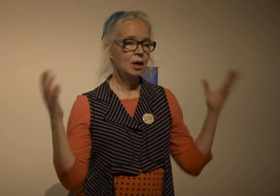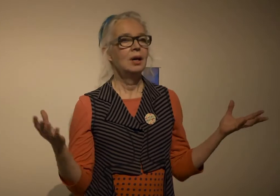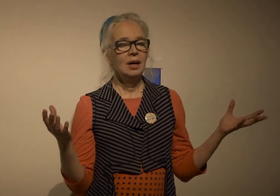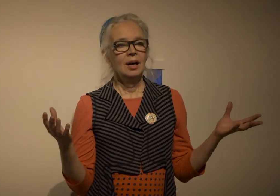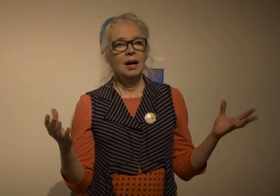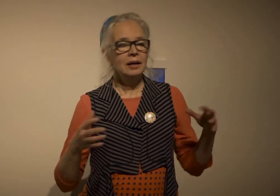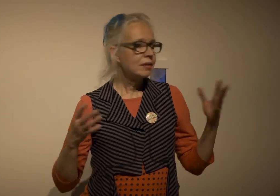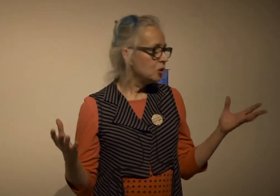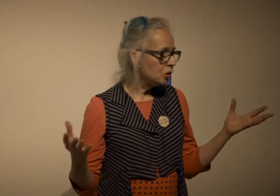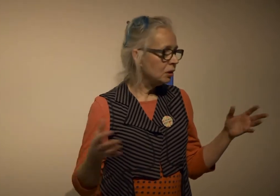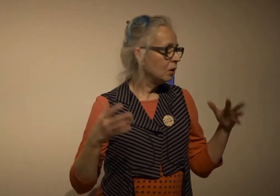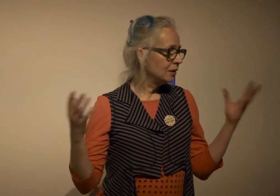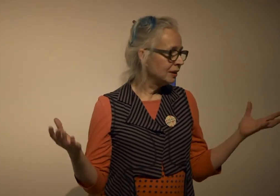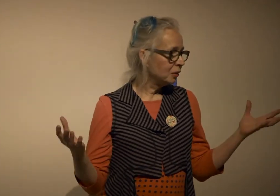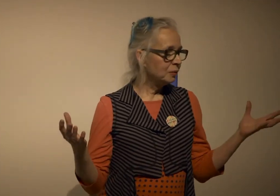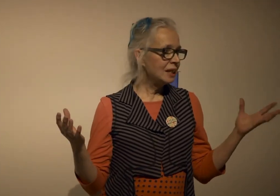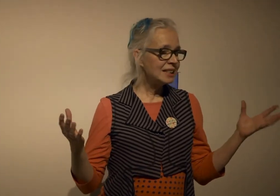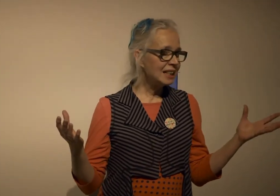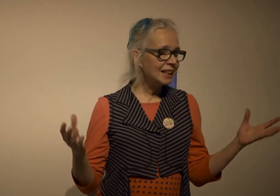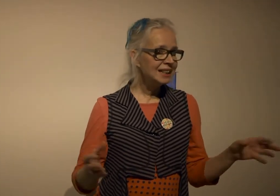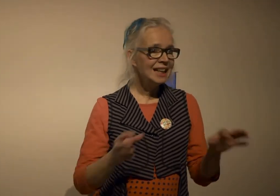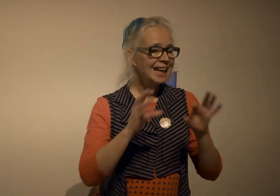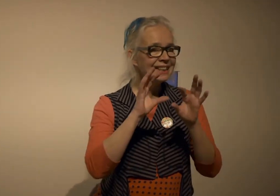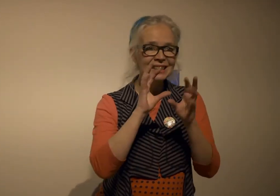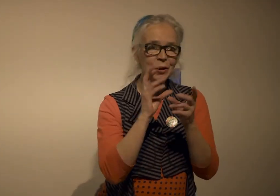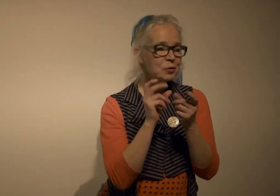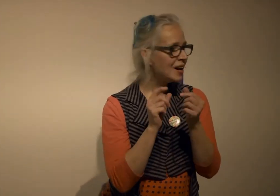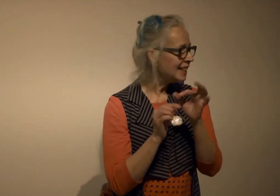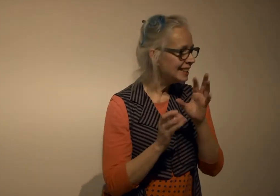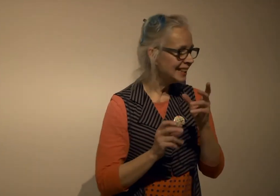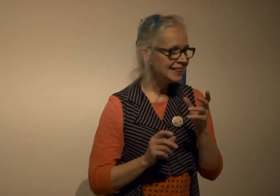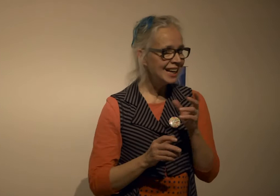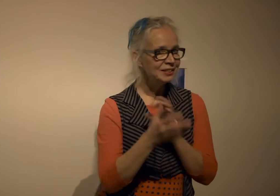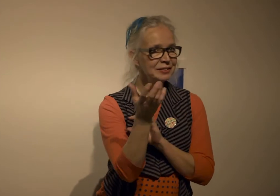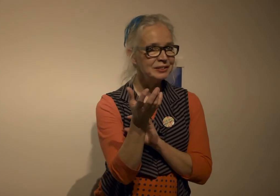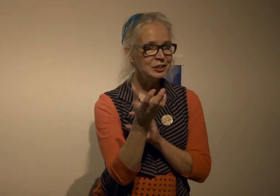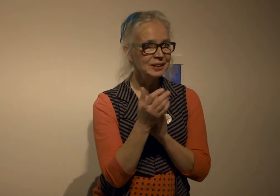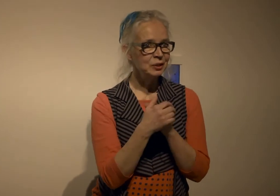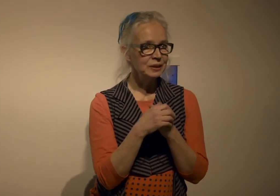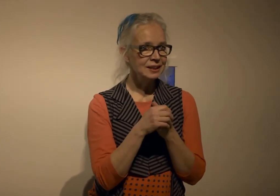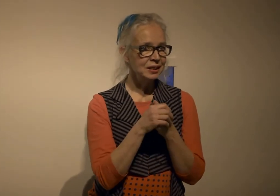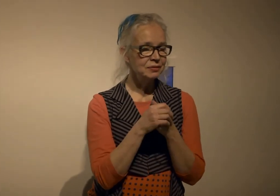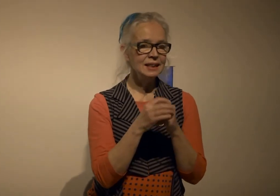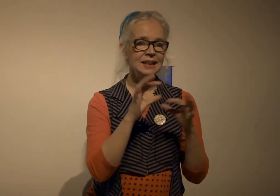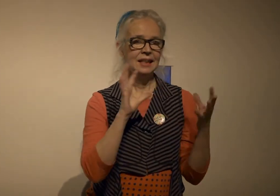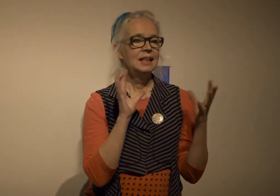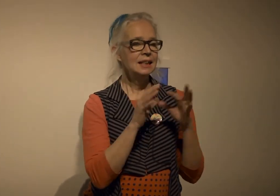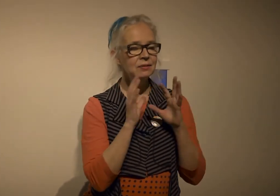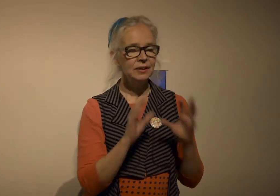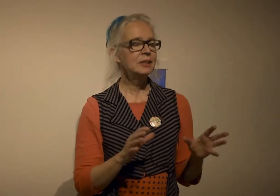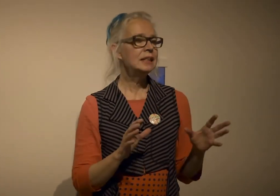or a cathedral or you know a society it's so fast to take it down even if you're doing it really carefully